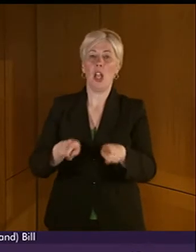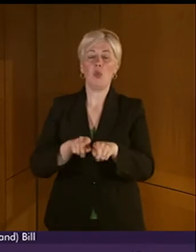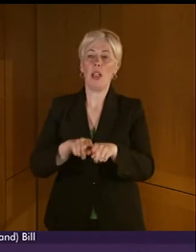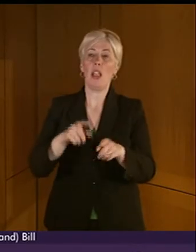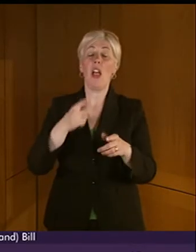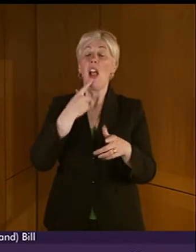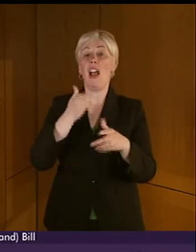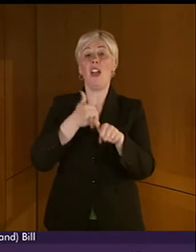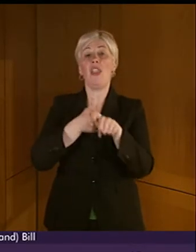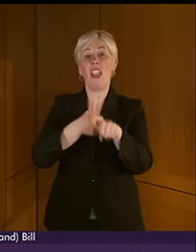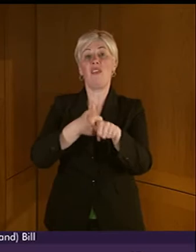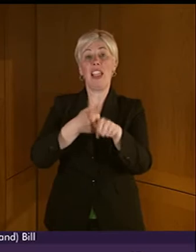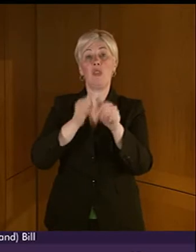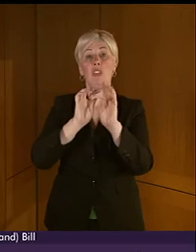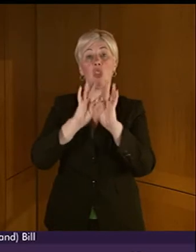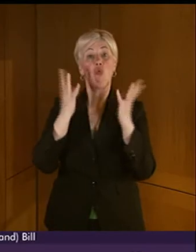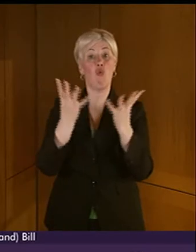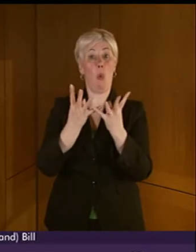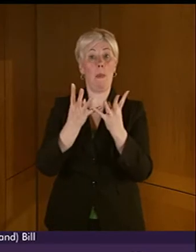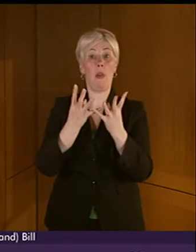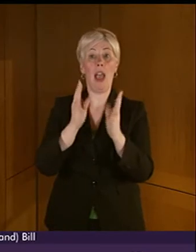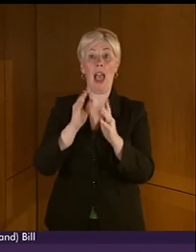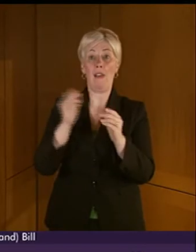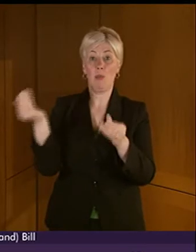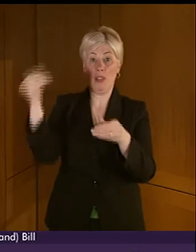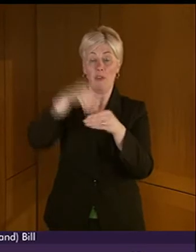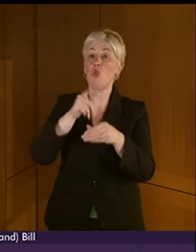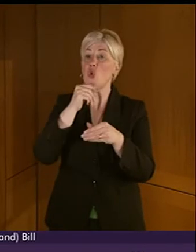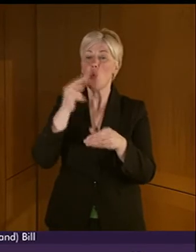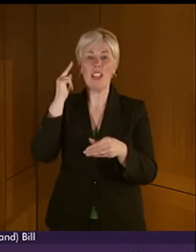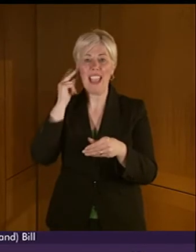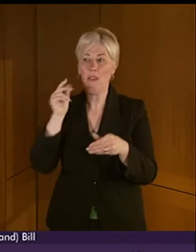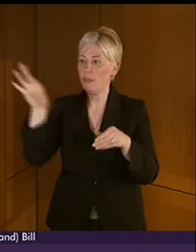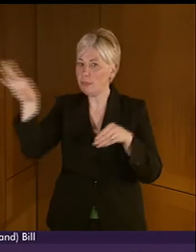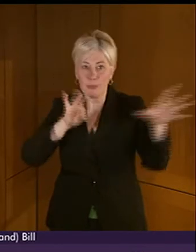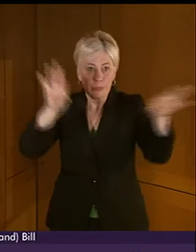advisory group need to themselves be drawn from the BSL community.